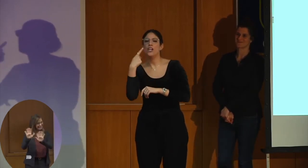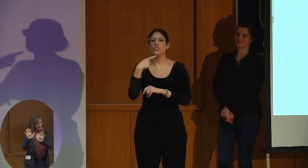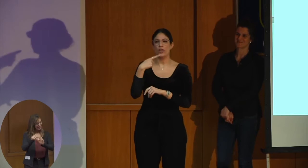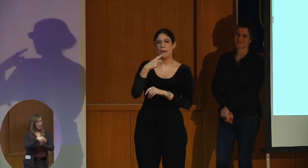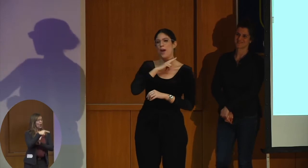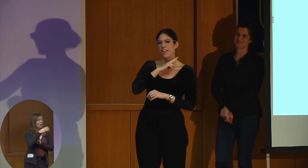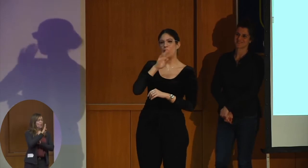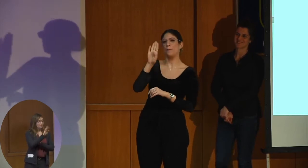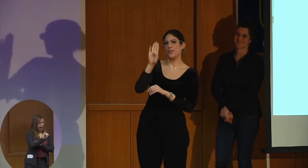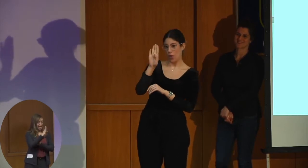It's bilingual,